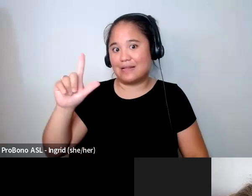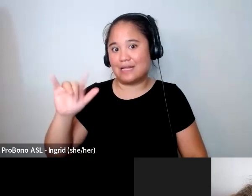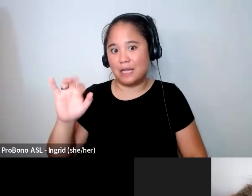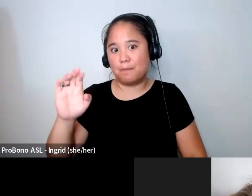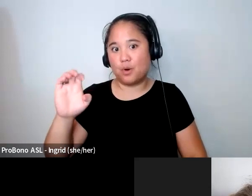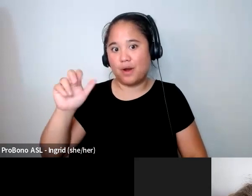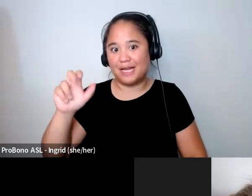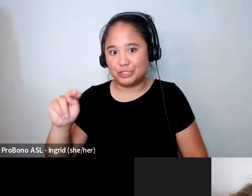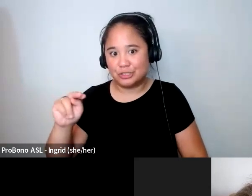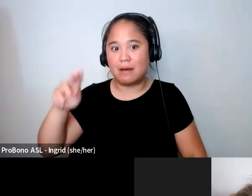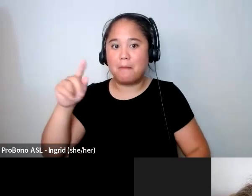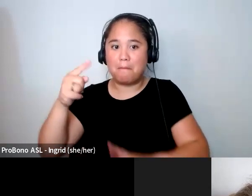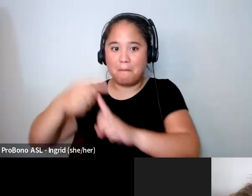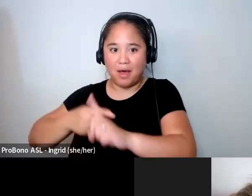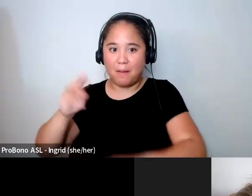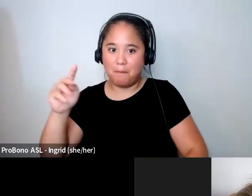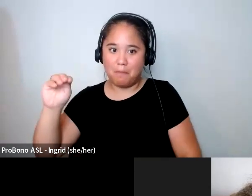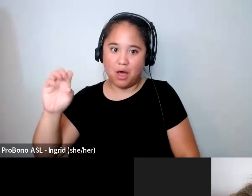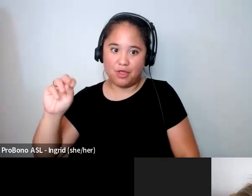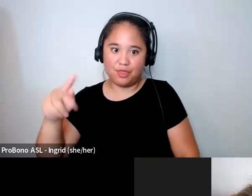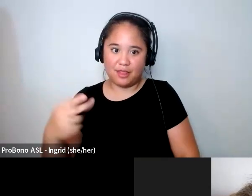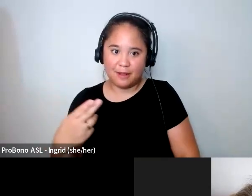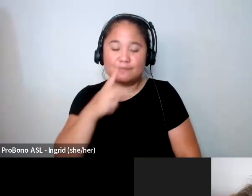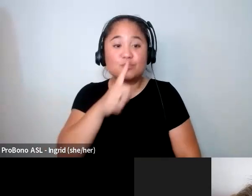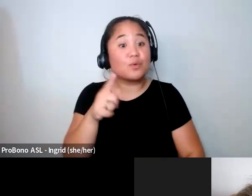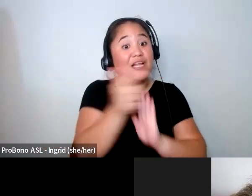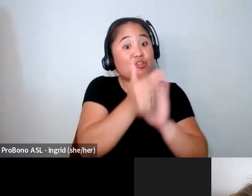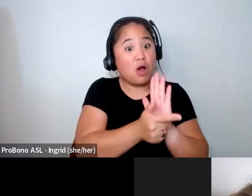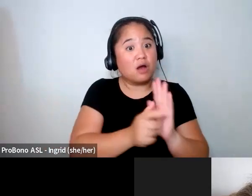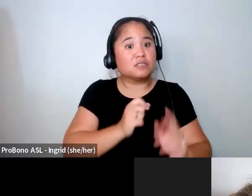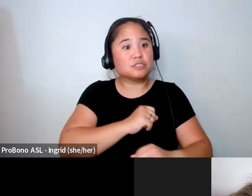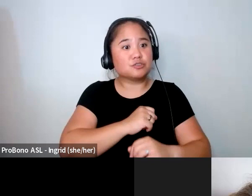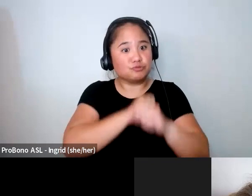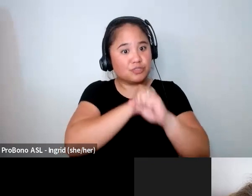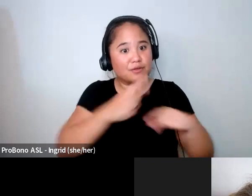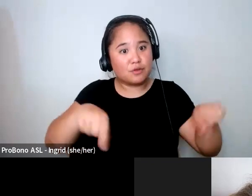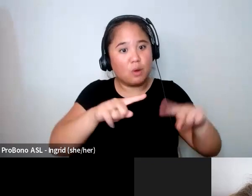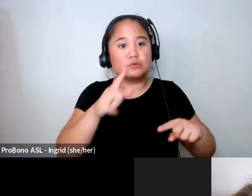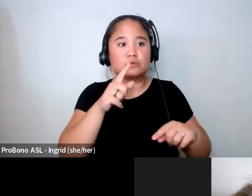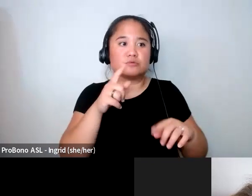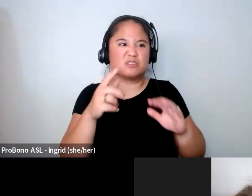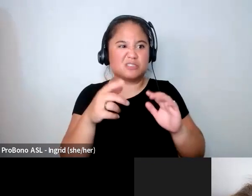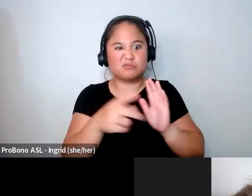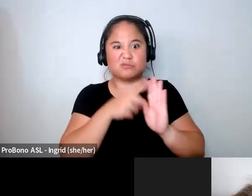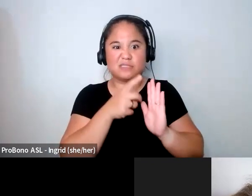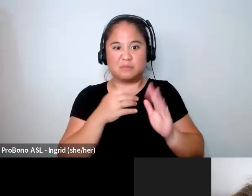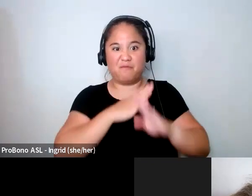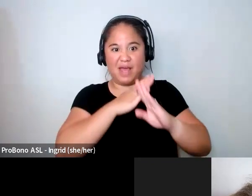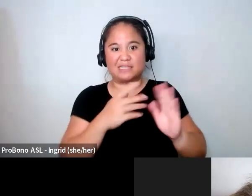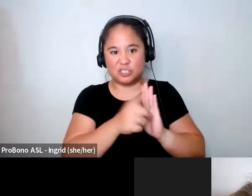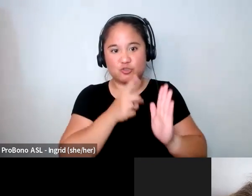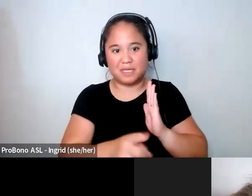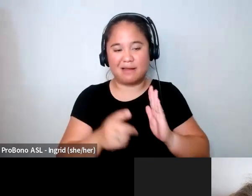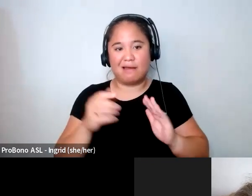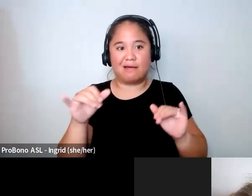for size freedom which supports laws to protect people from size discrimination please stop by our site it's so important